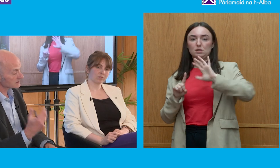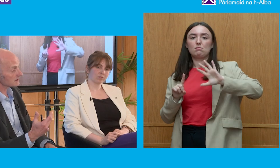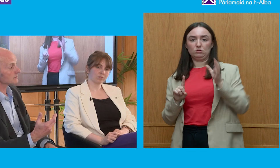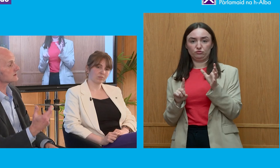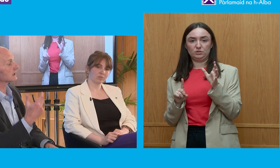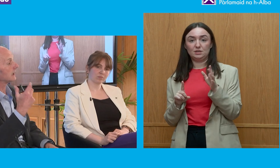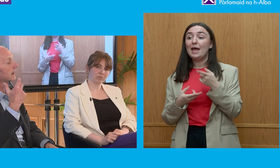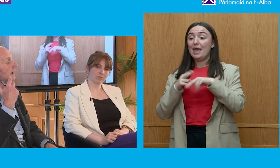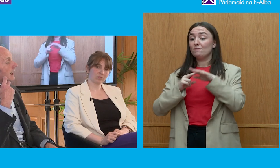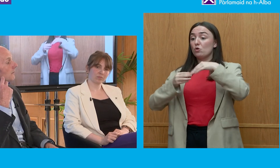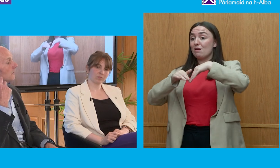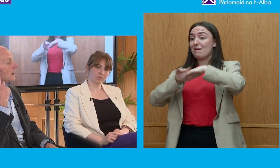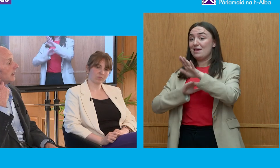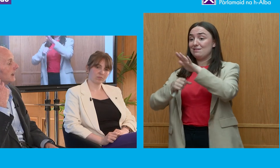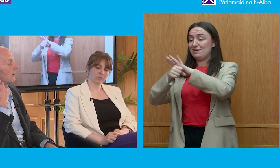constituency